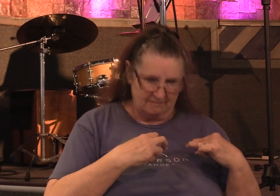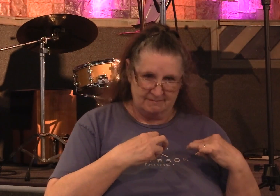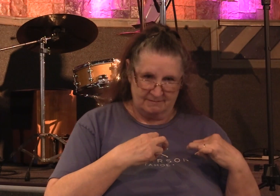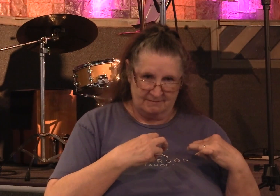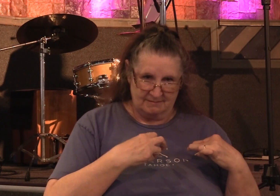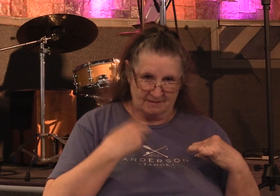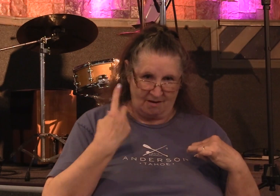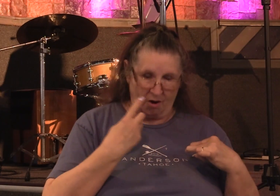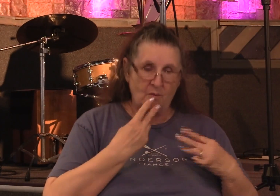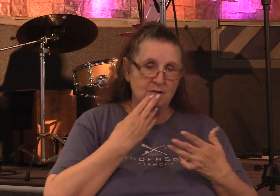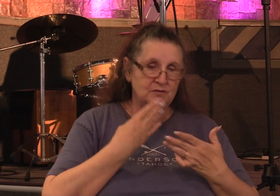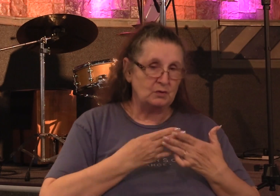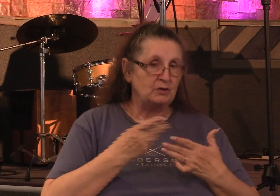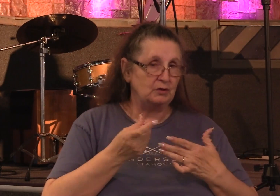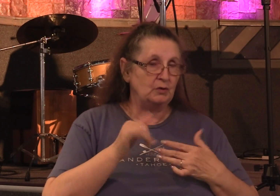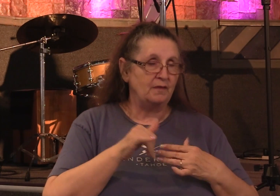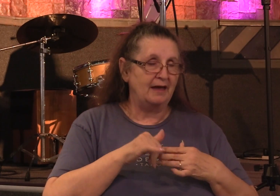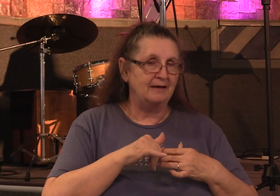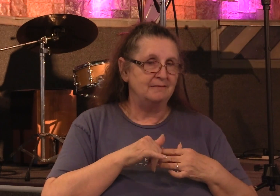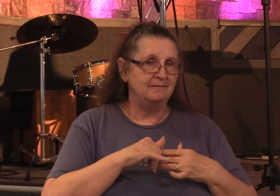good to do that do that self examination